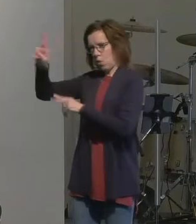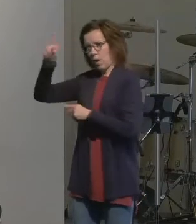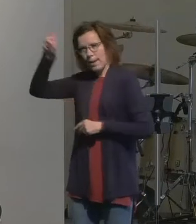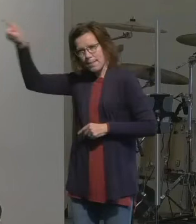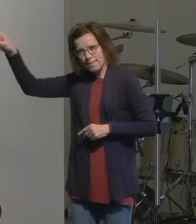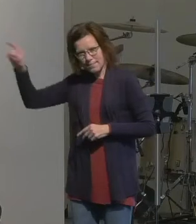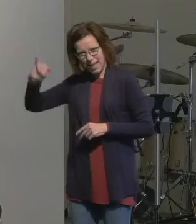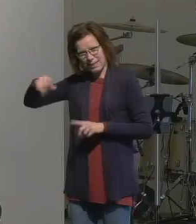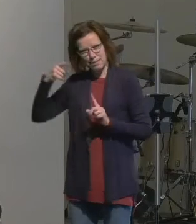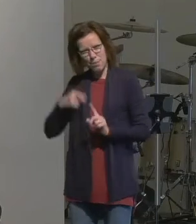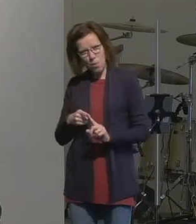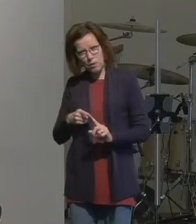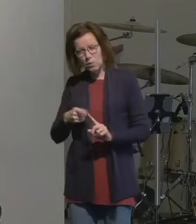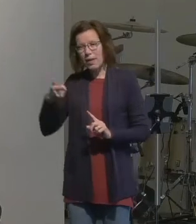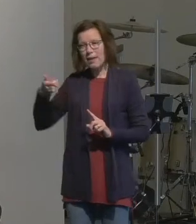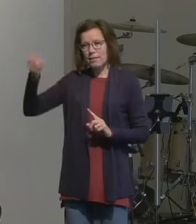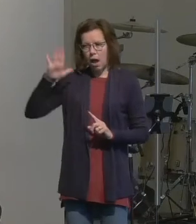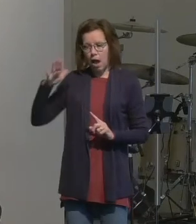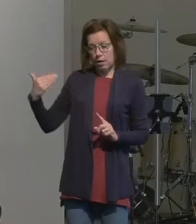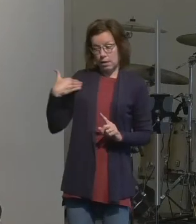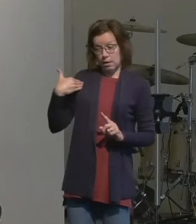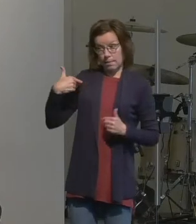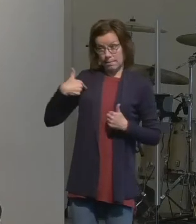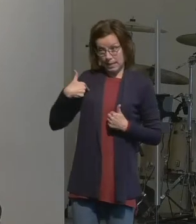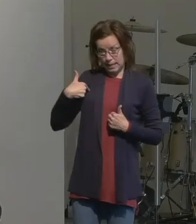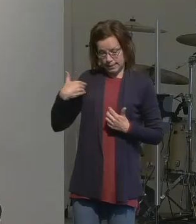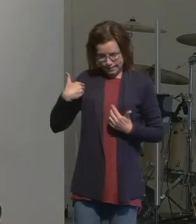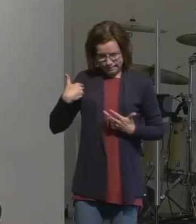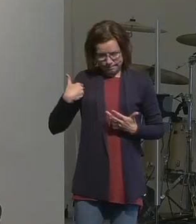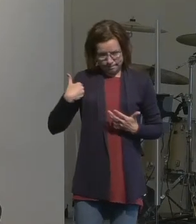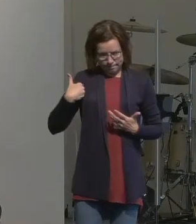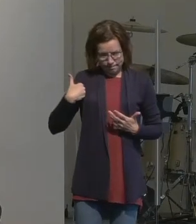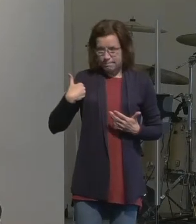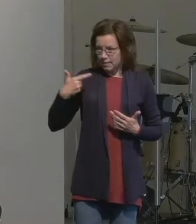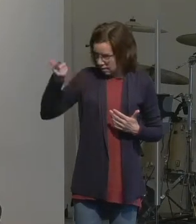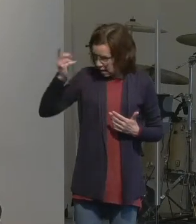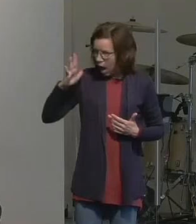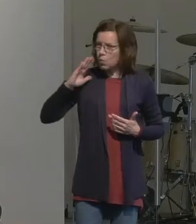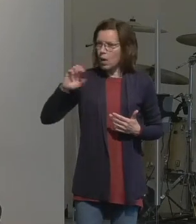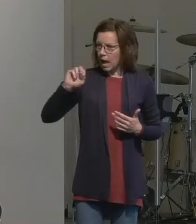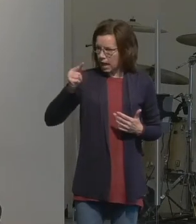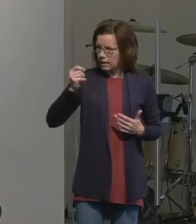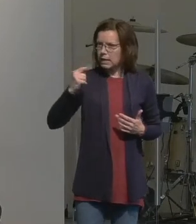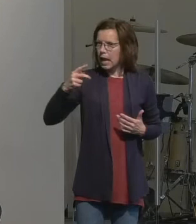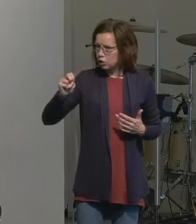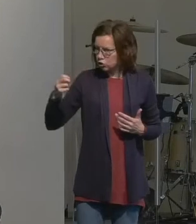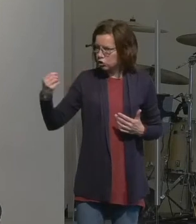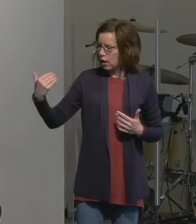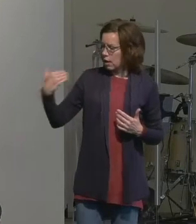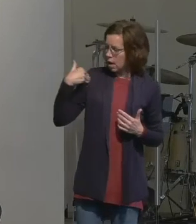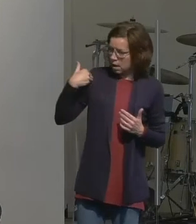so when God starts engaging you and there are different ways that happens I mean sometimes it just sucks